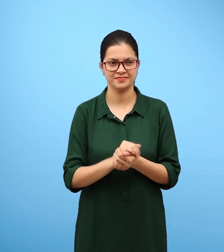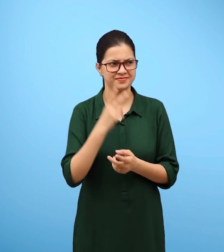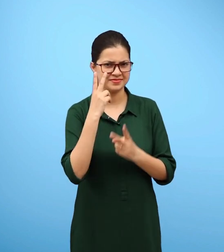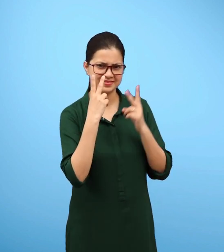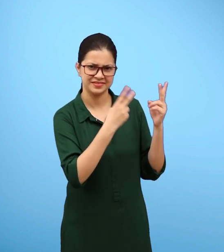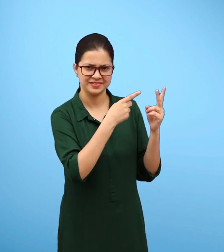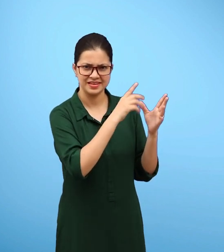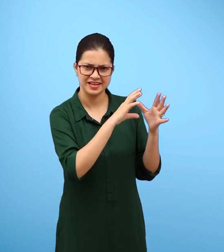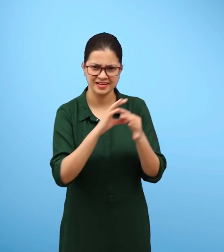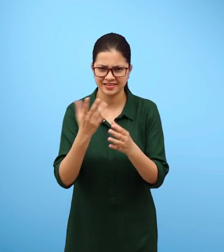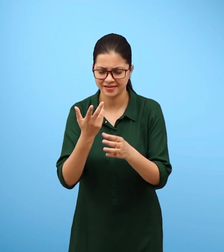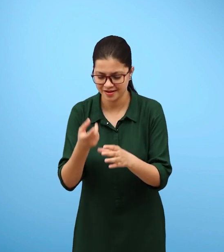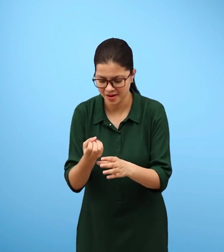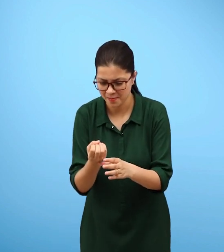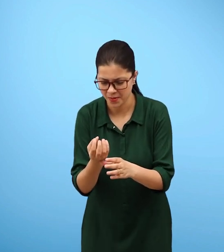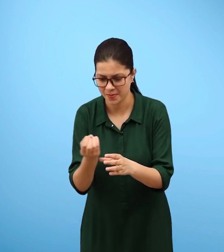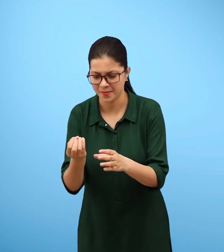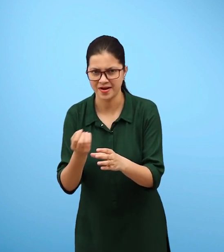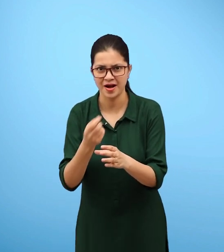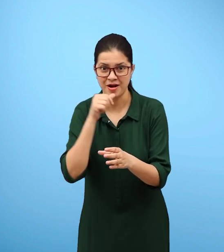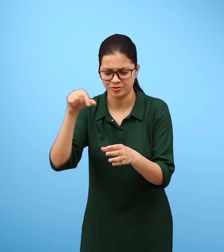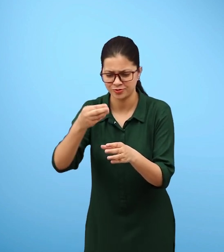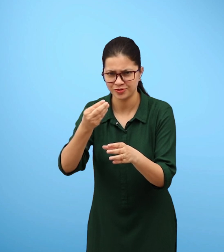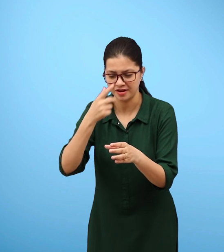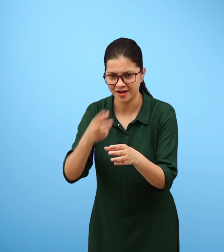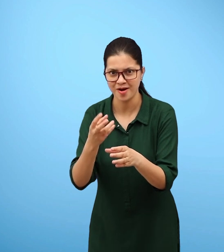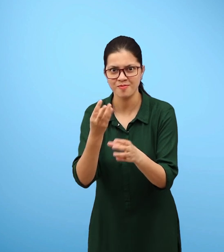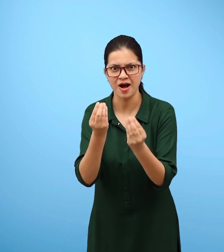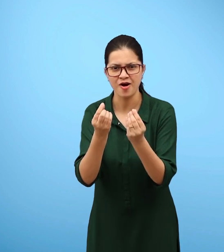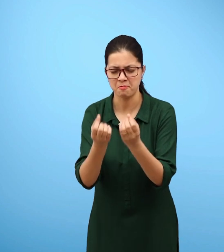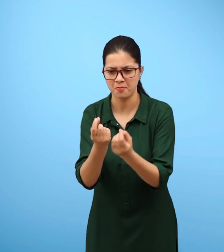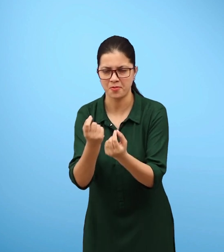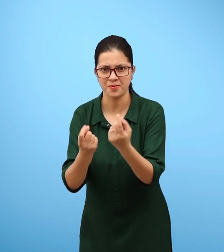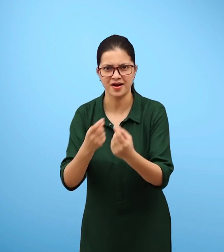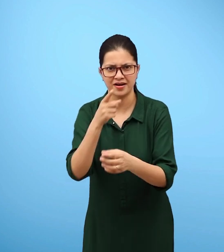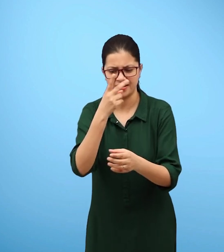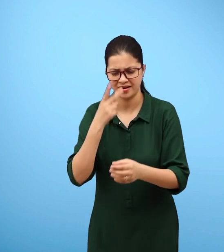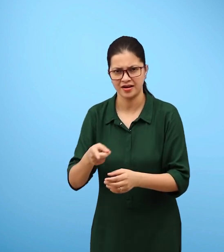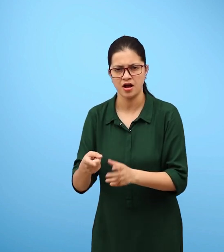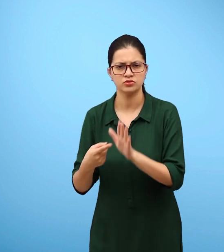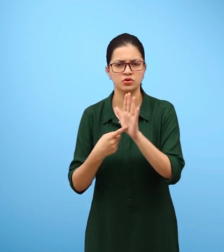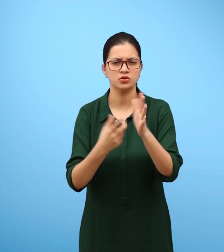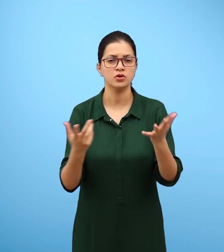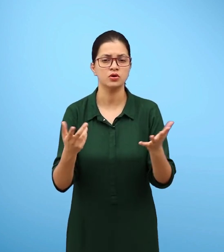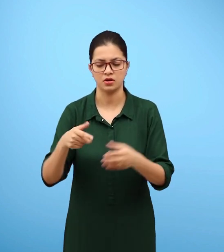Do you see bubbles coming out from soil? These bubbles indicate the presence of air in the soil.